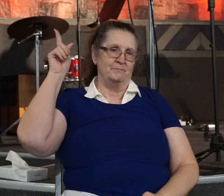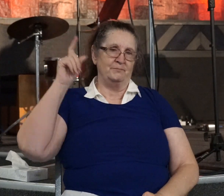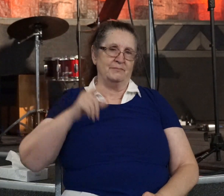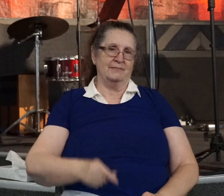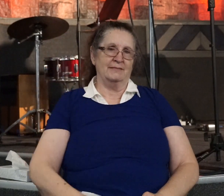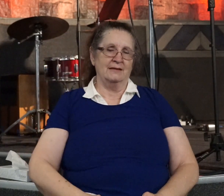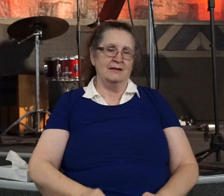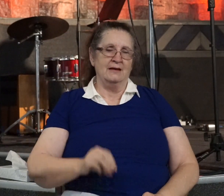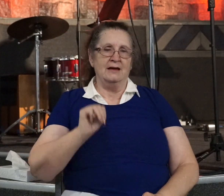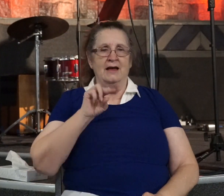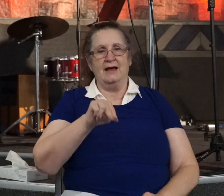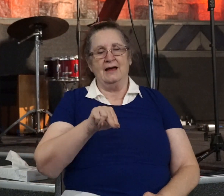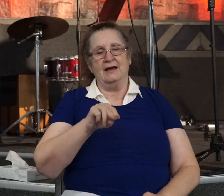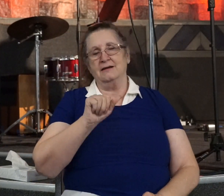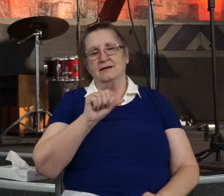Ananias Ananias was just a certain disciple